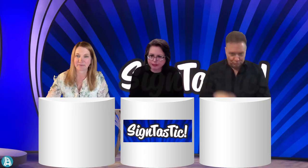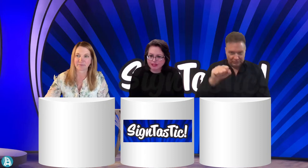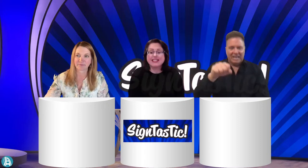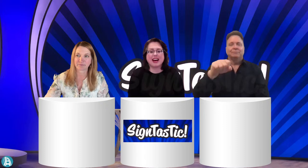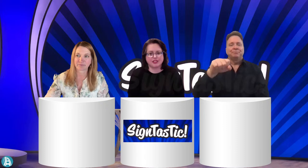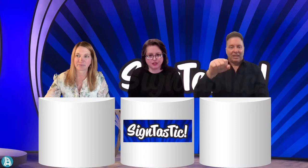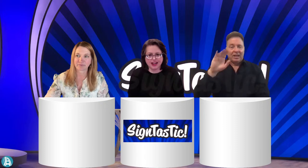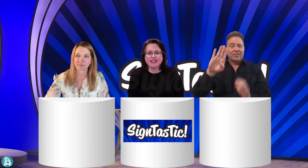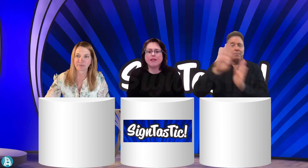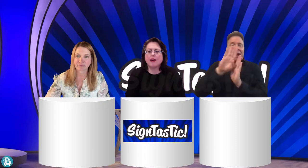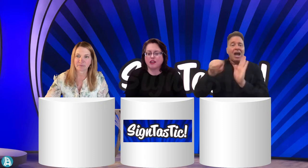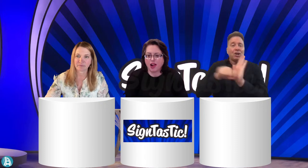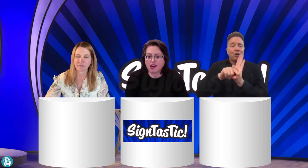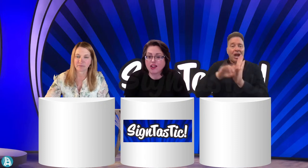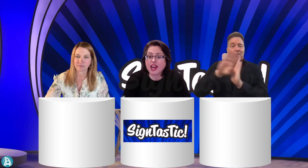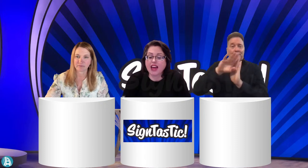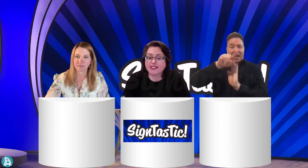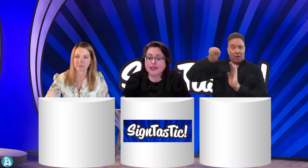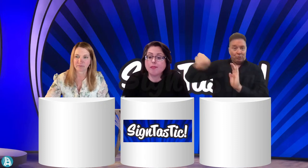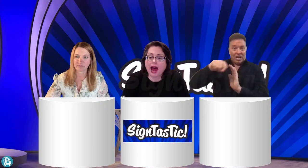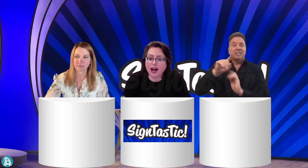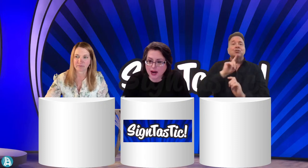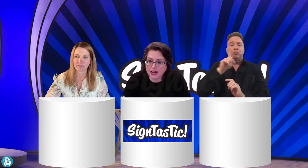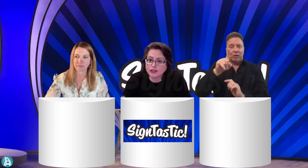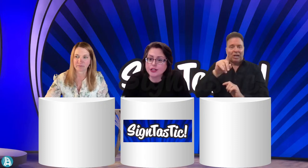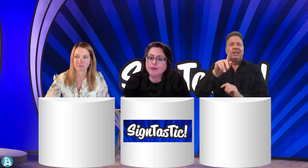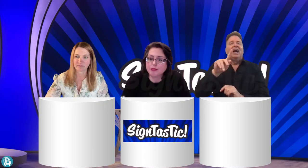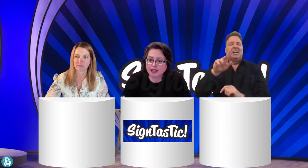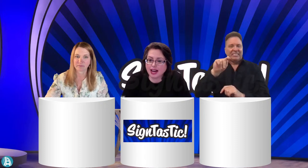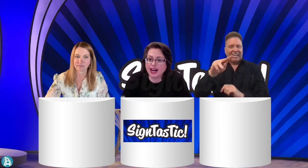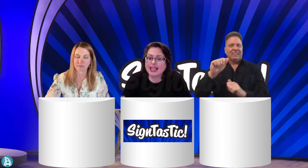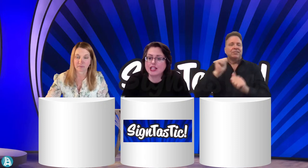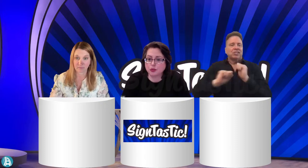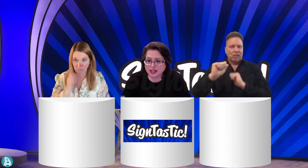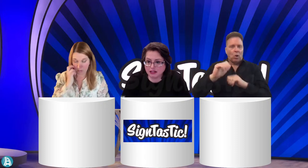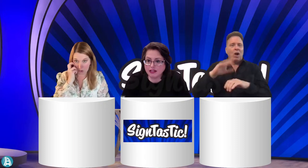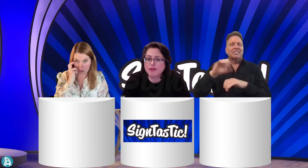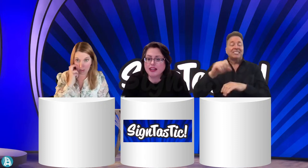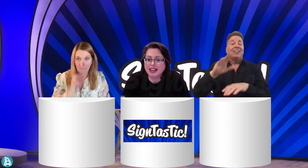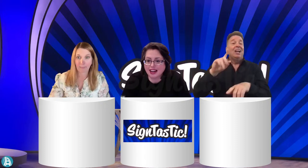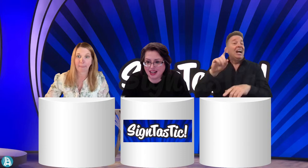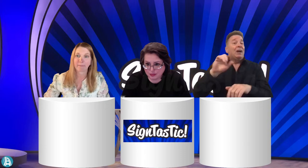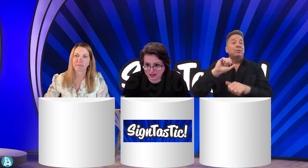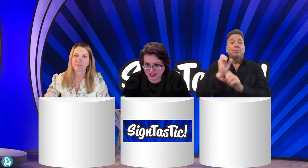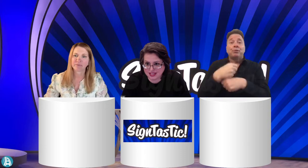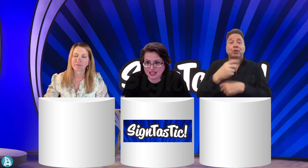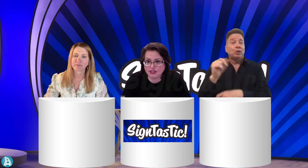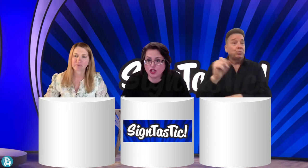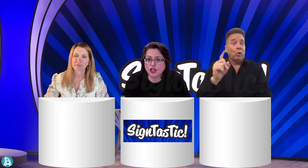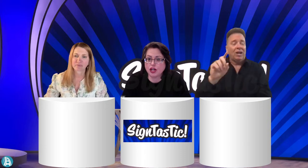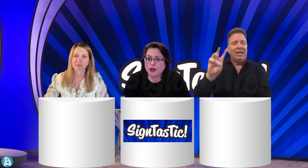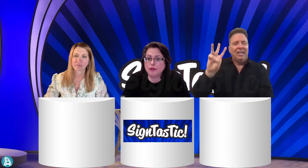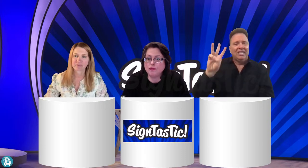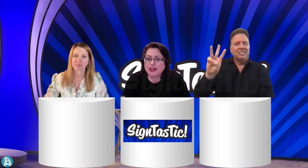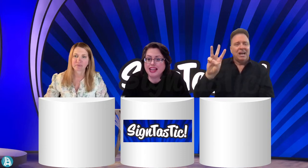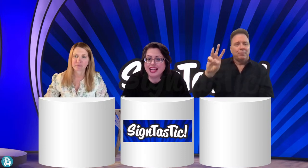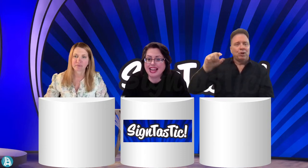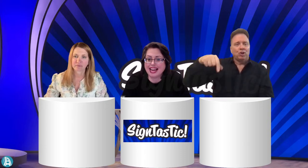That is correct. Yes. The background is real. It was on the TV show. And